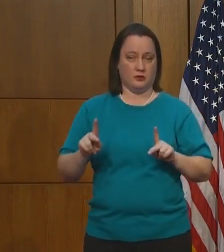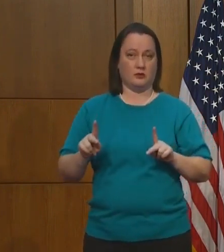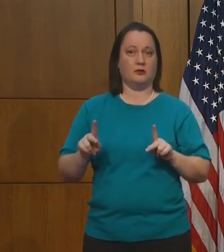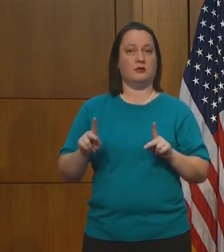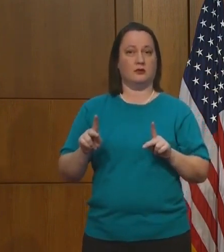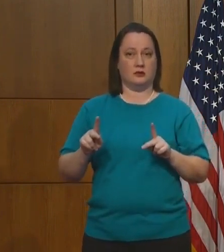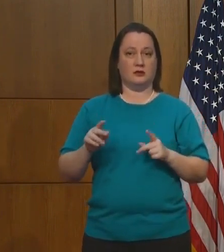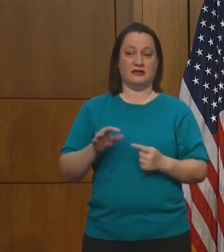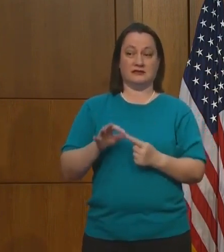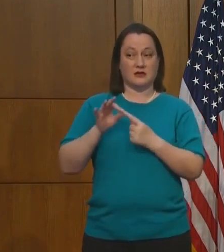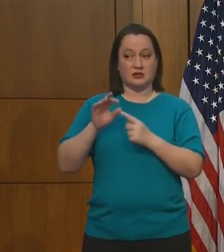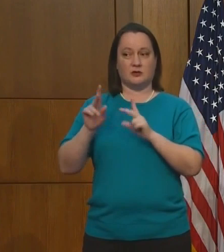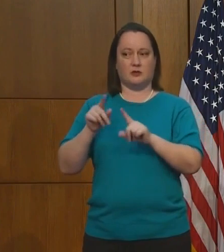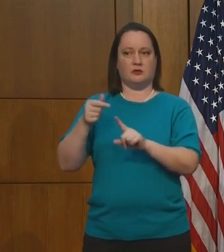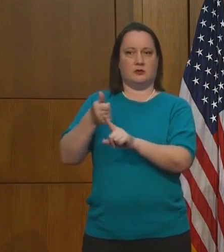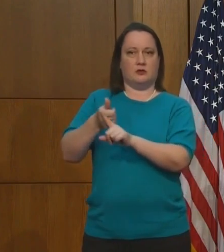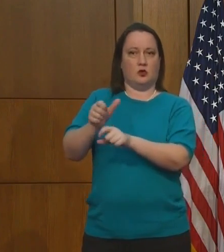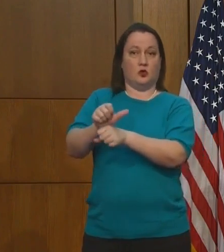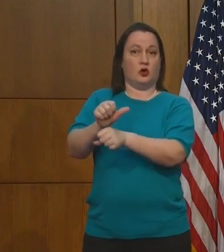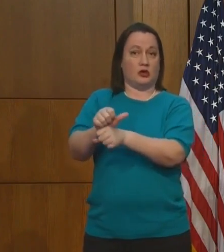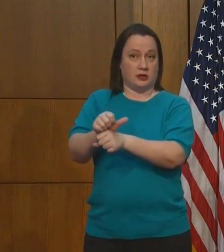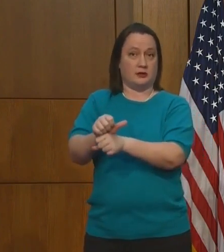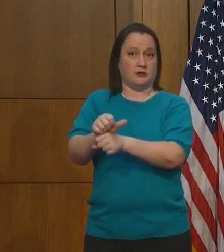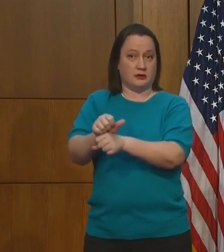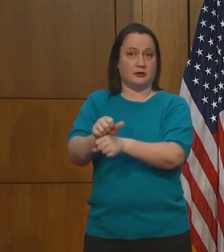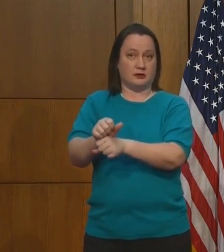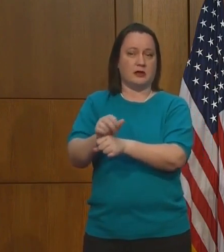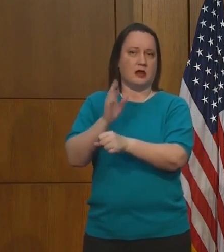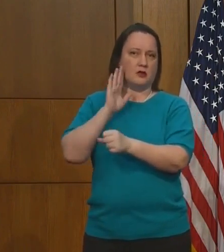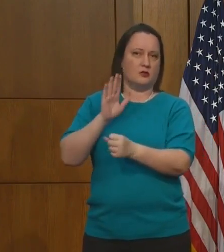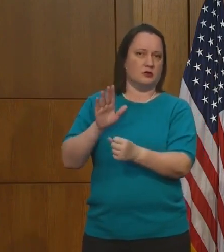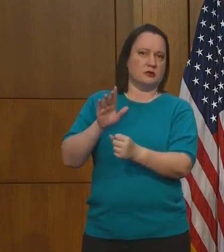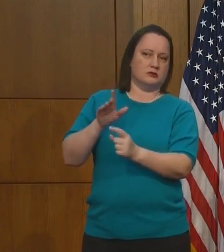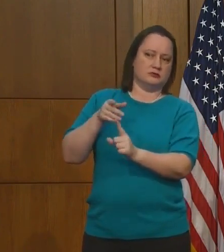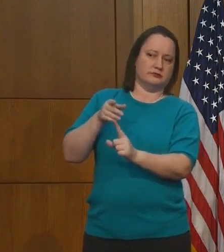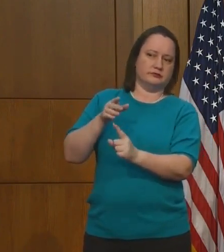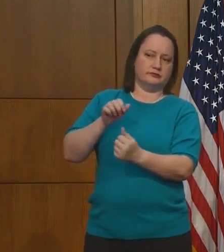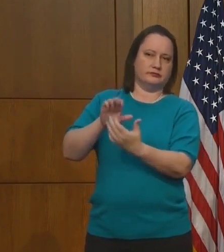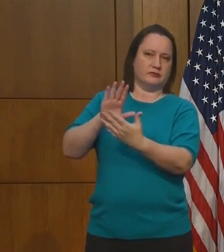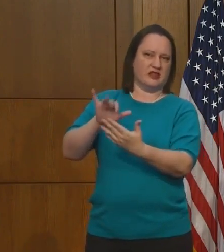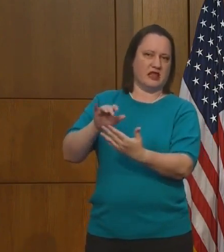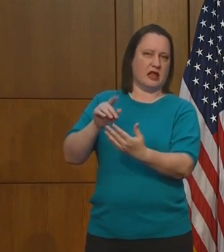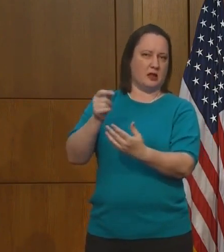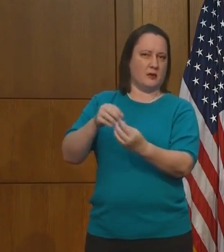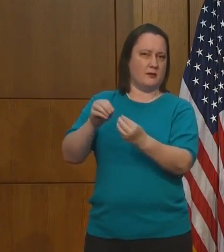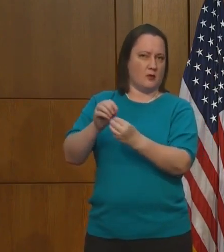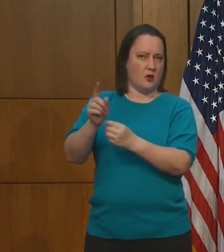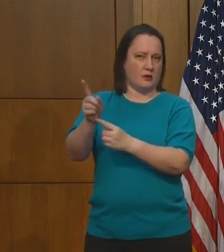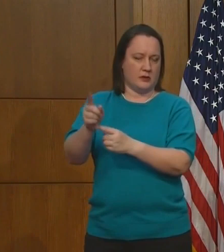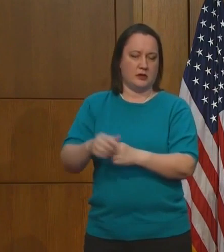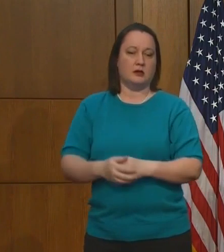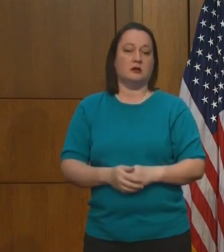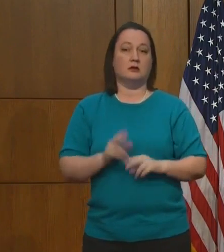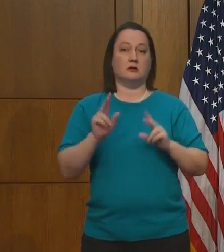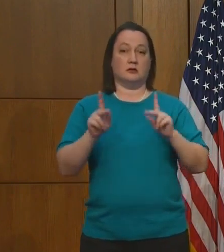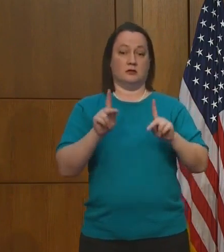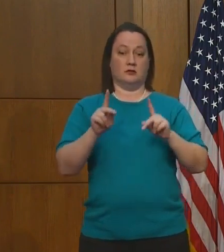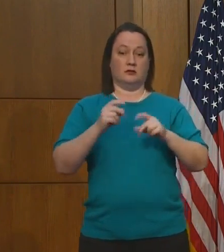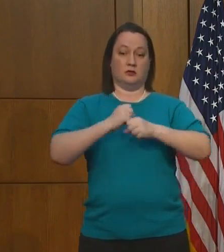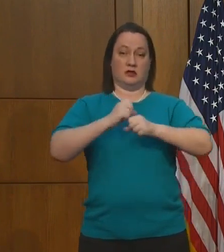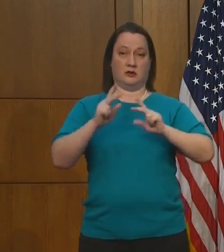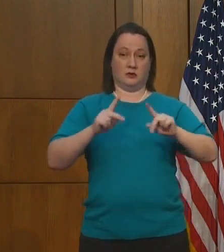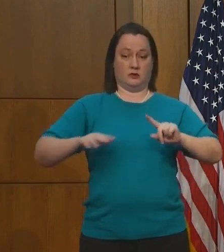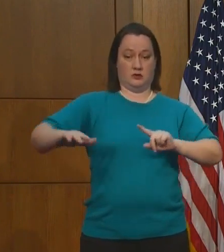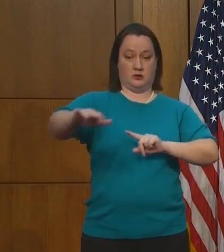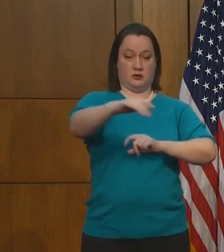our workers. And I'll speak more to that in just a minute. Protecting the people around us means face